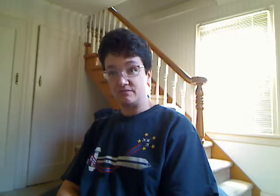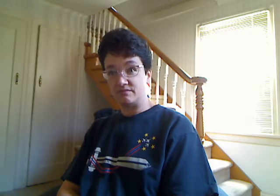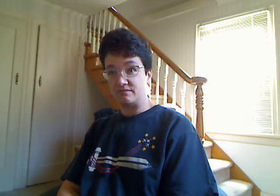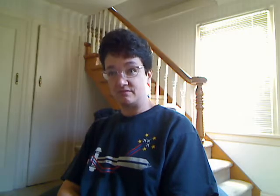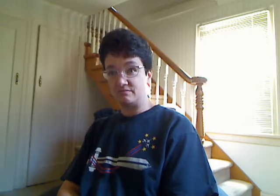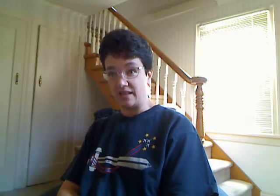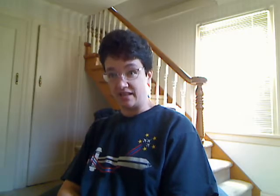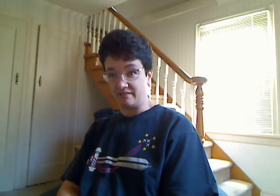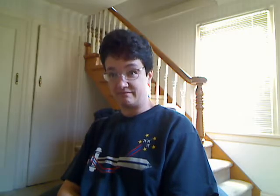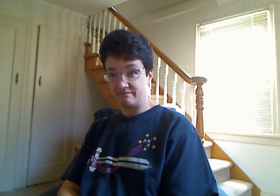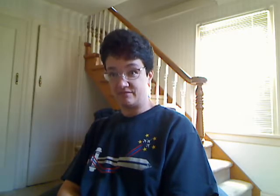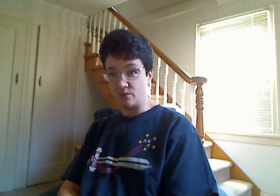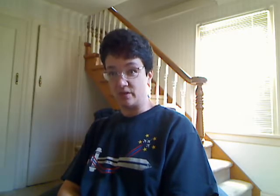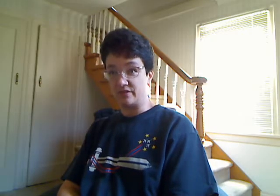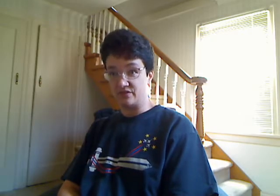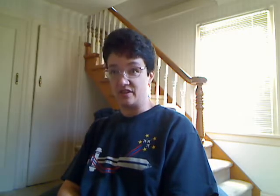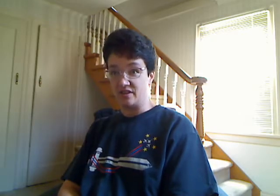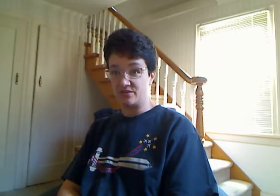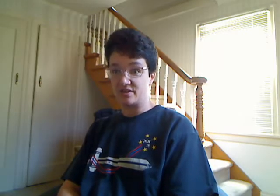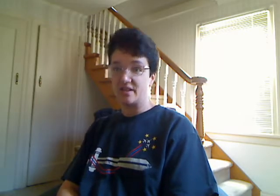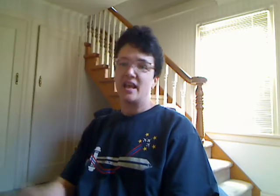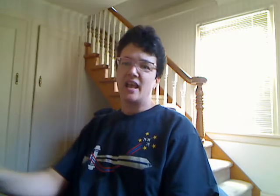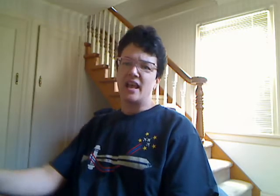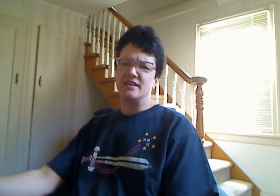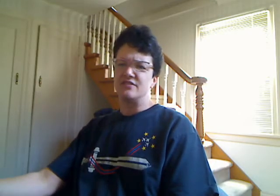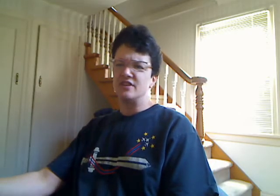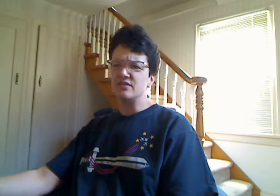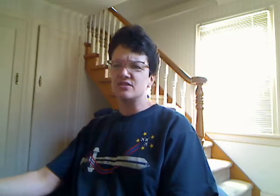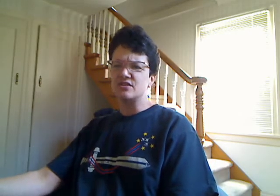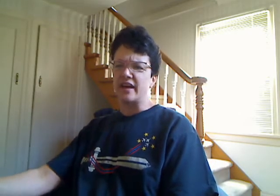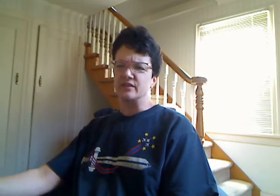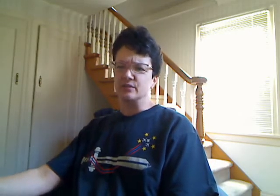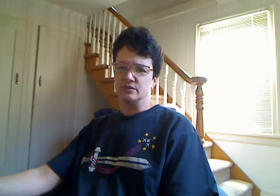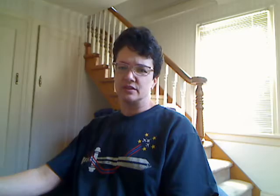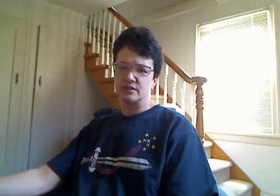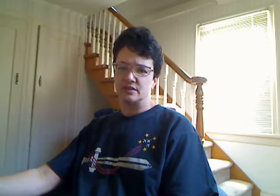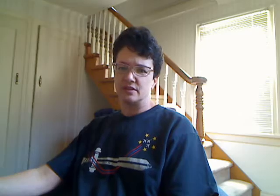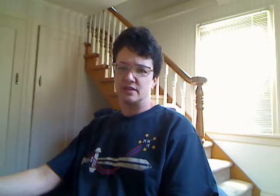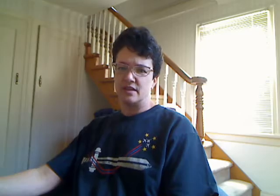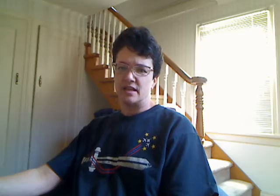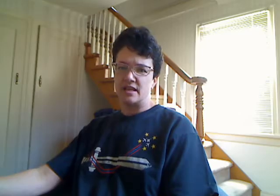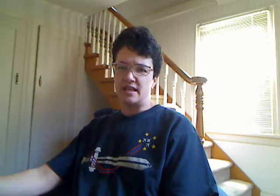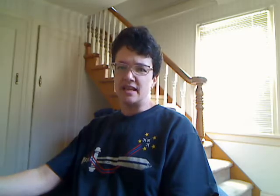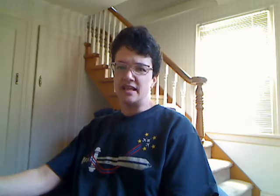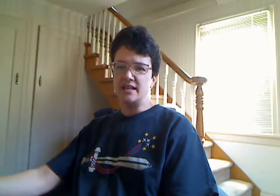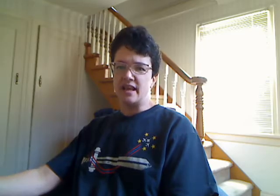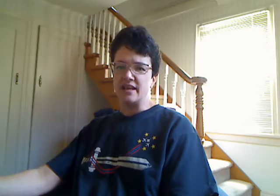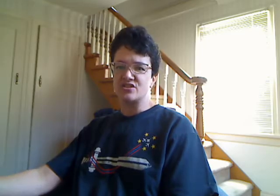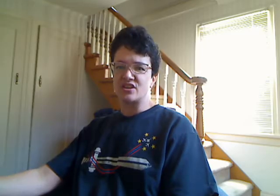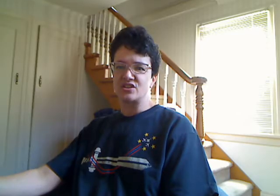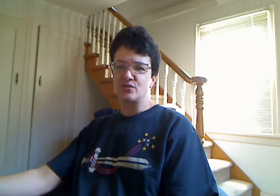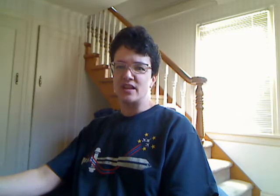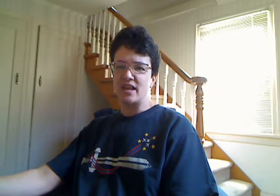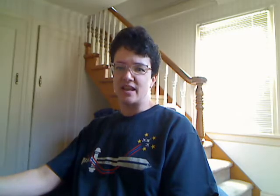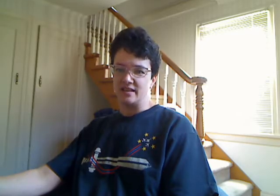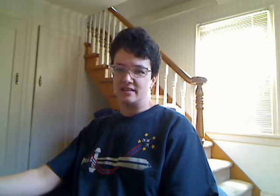making to one of his videos. And the video is titled, Eating a Century Egg.